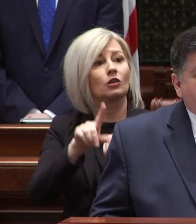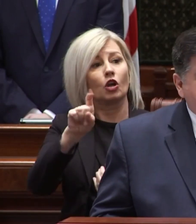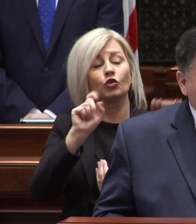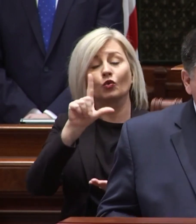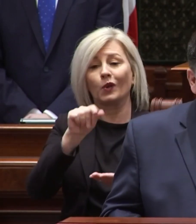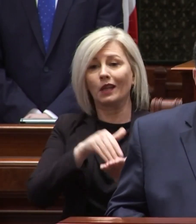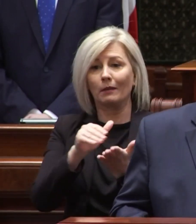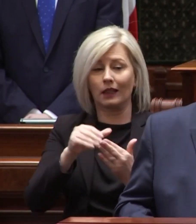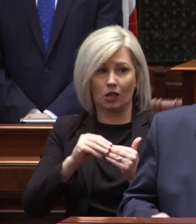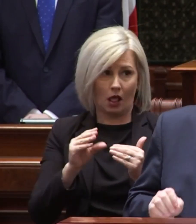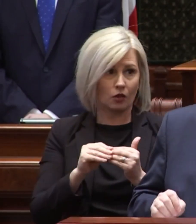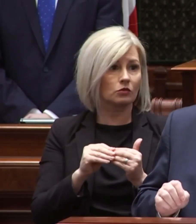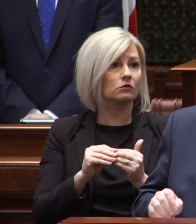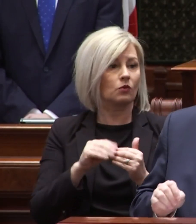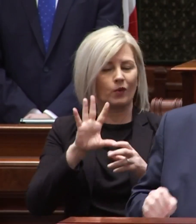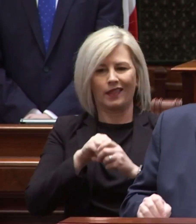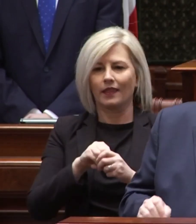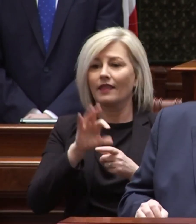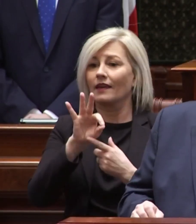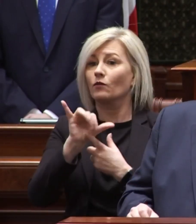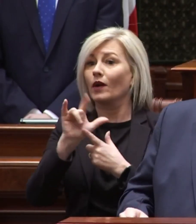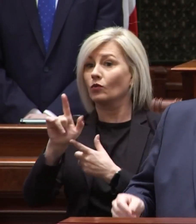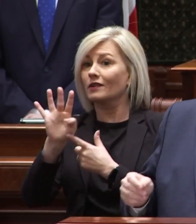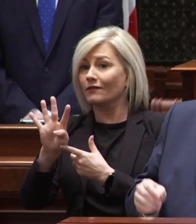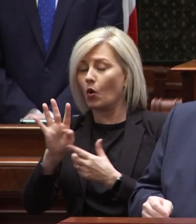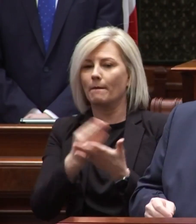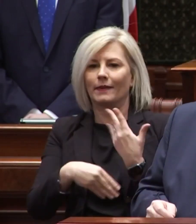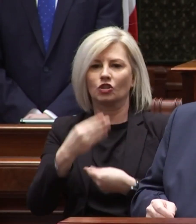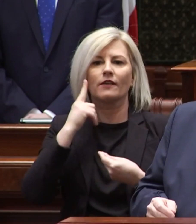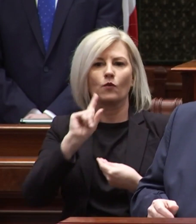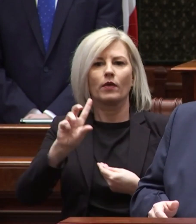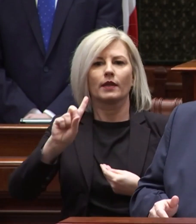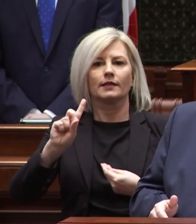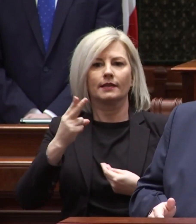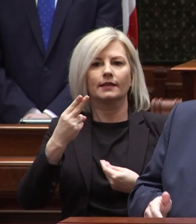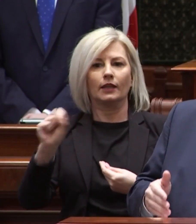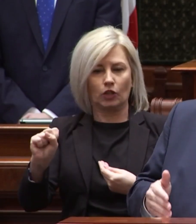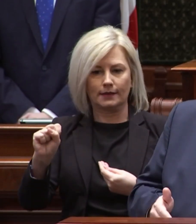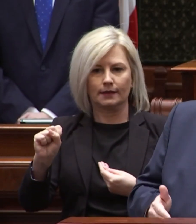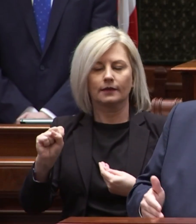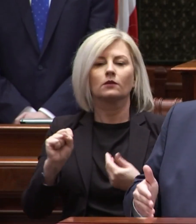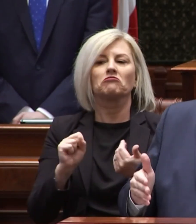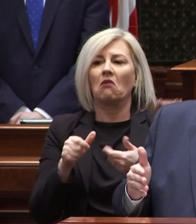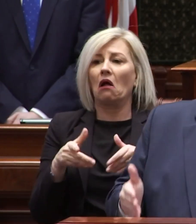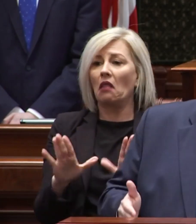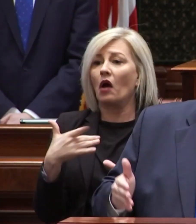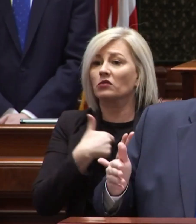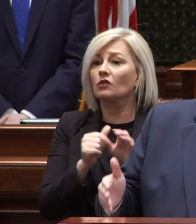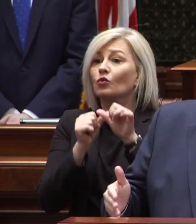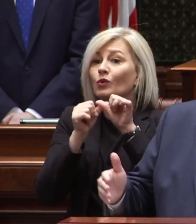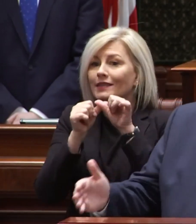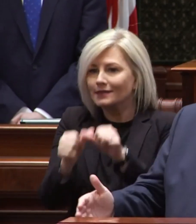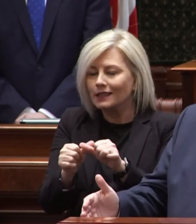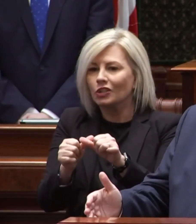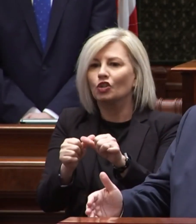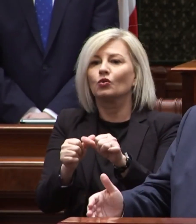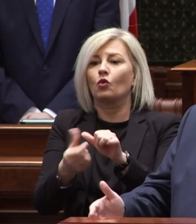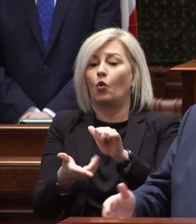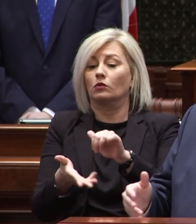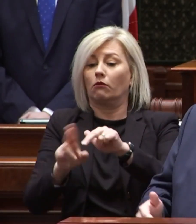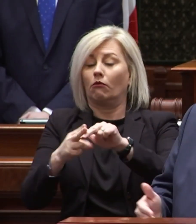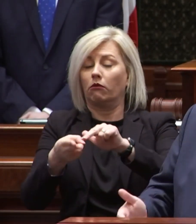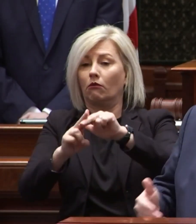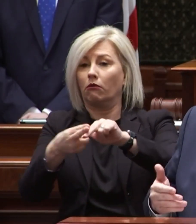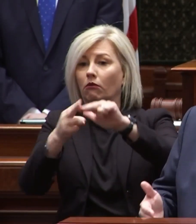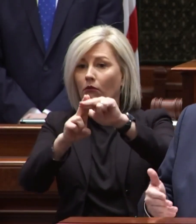120 million dollars in the fy24 budget for the department of human services allows us to continue rate increases